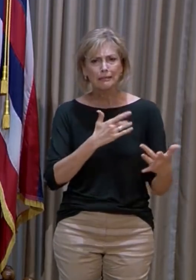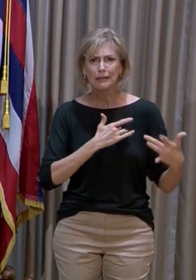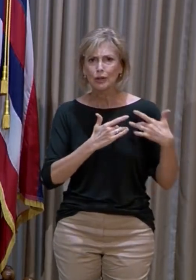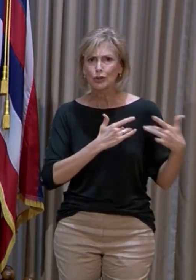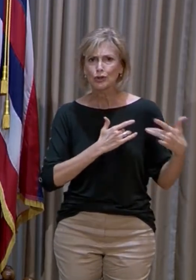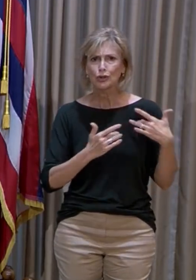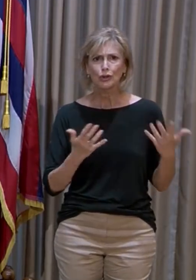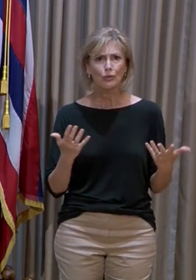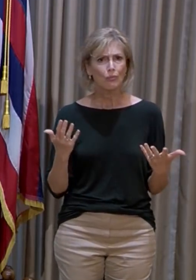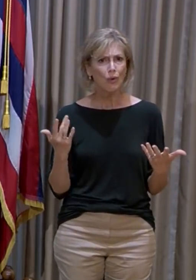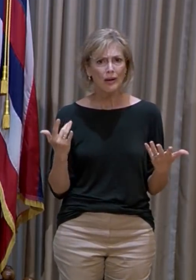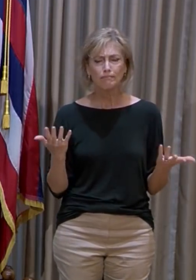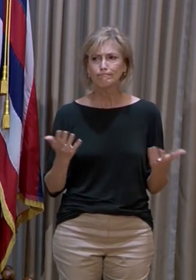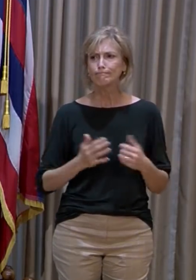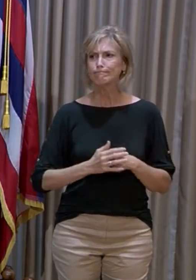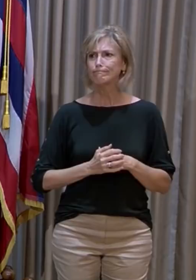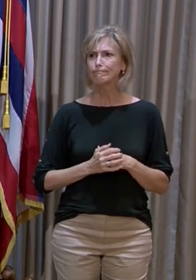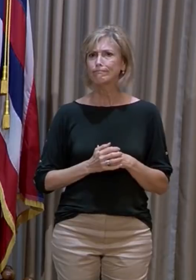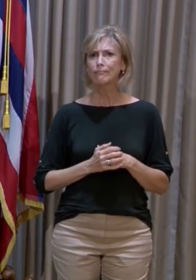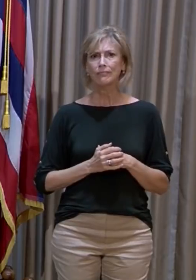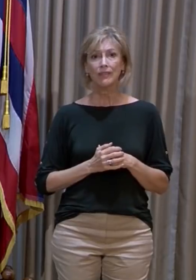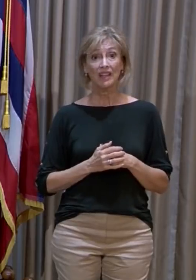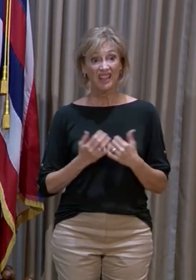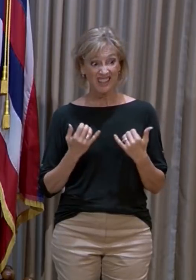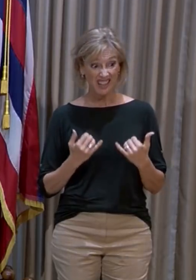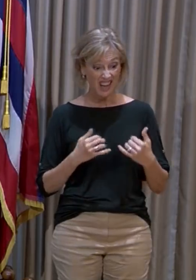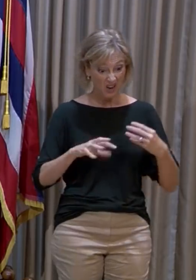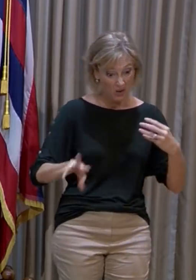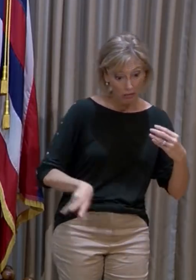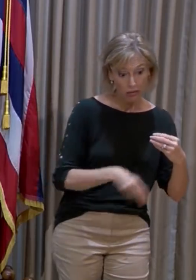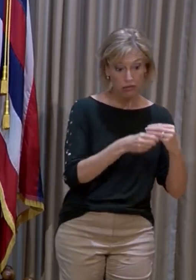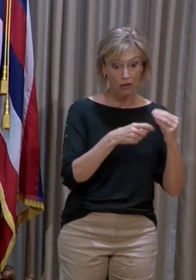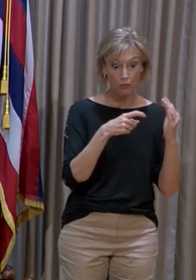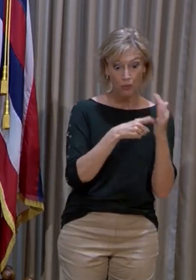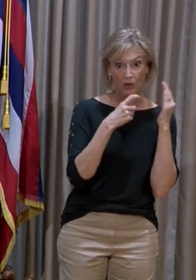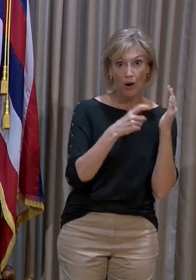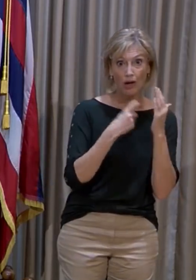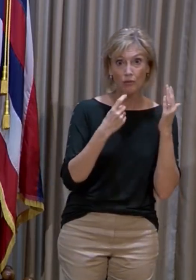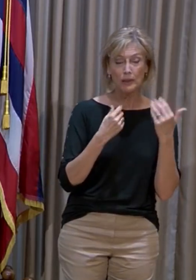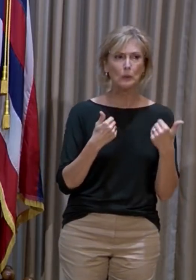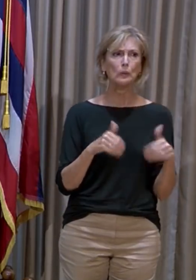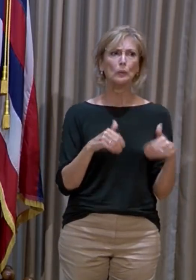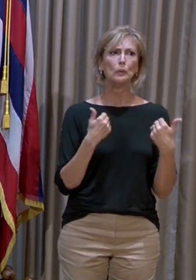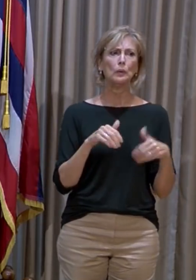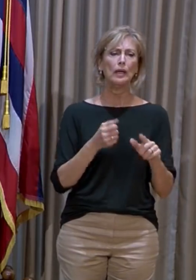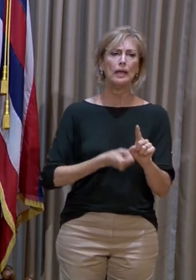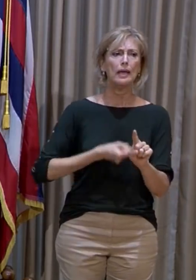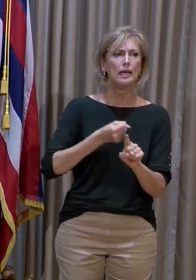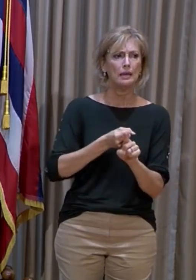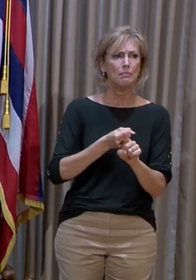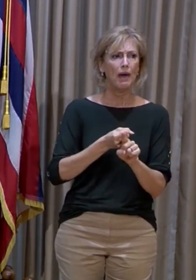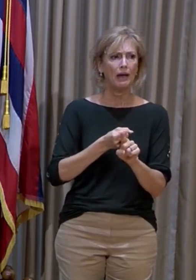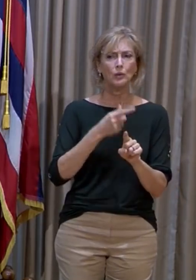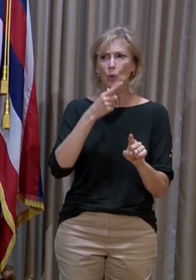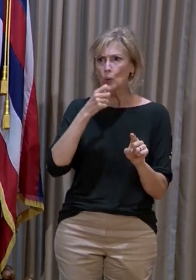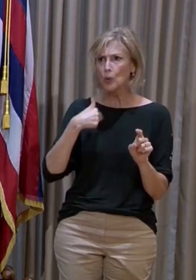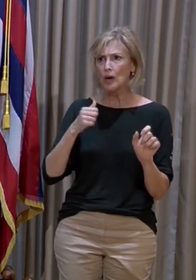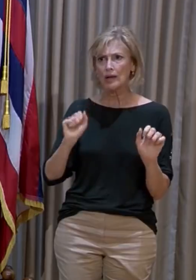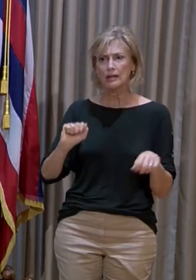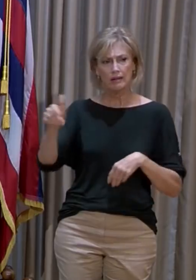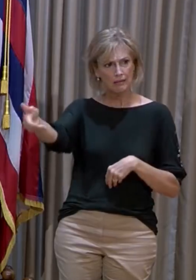about having additional mandates have an impact on their ability to hire employees